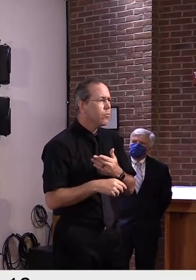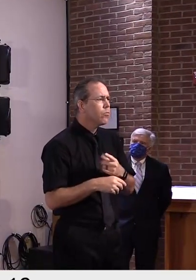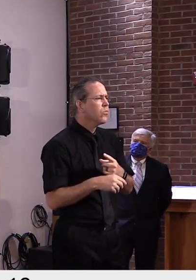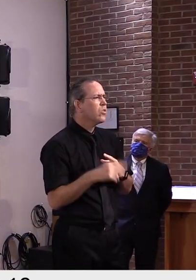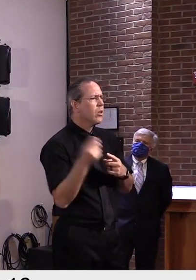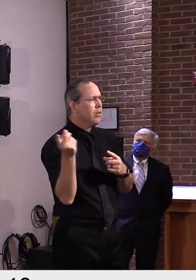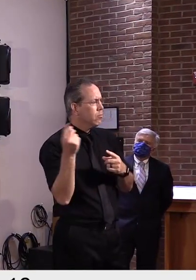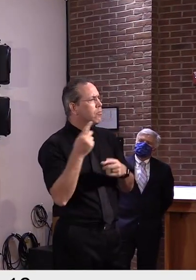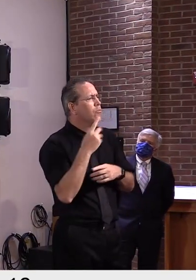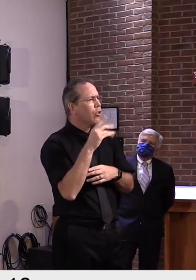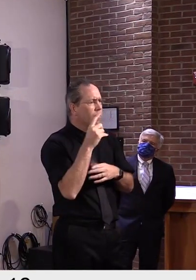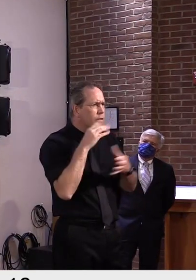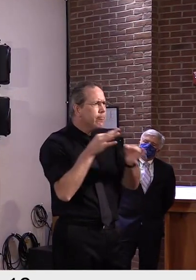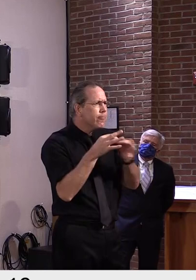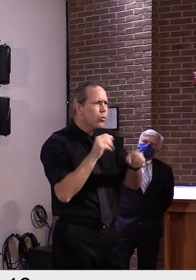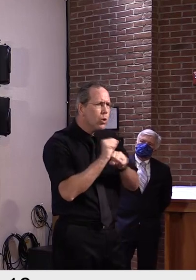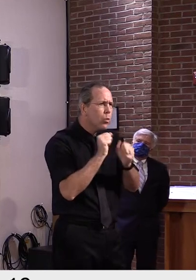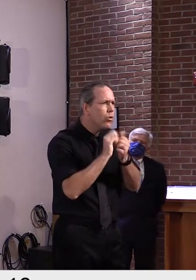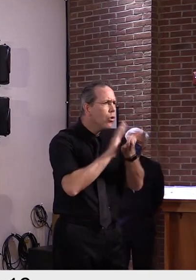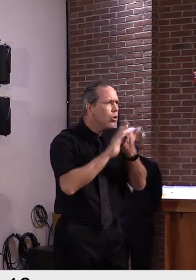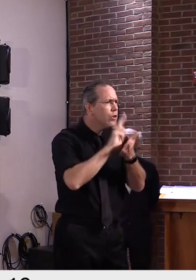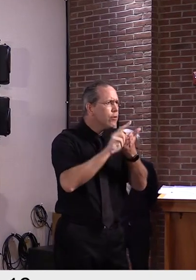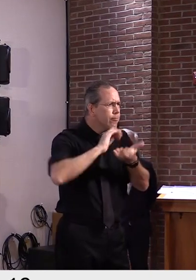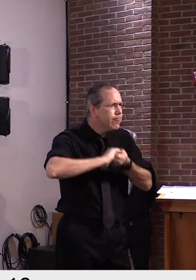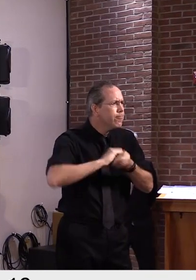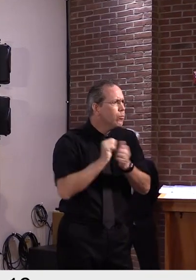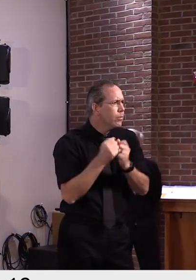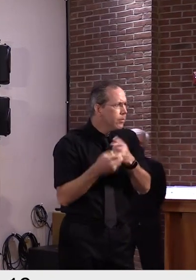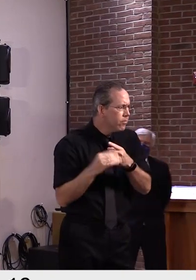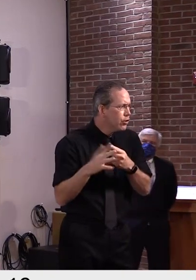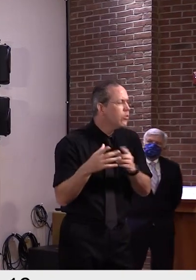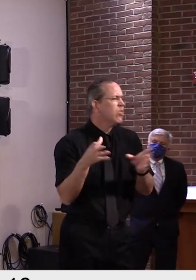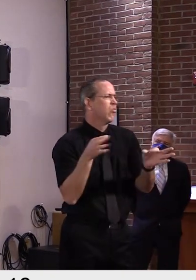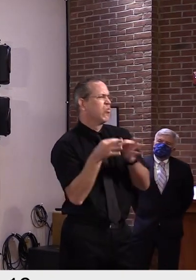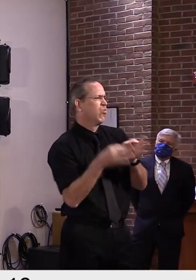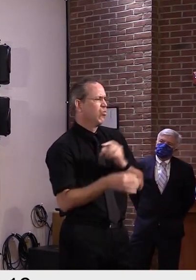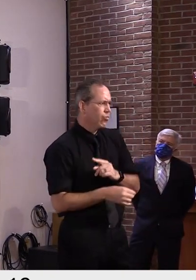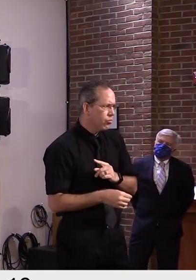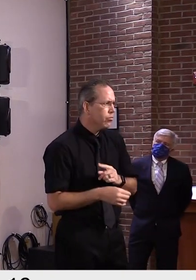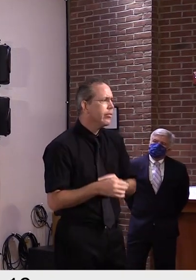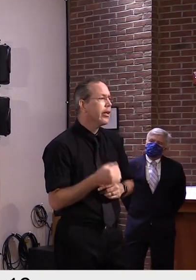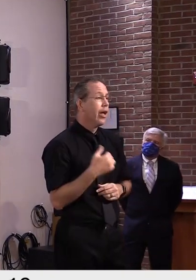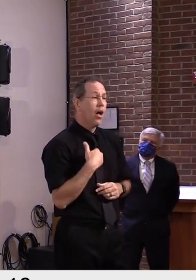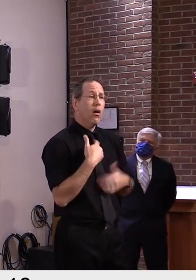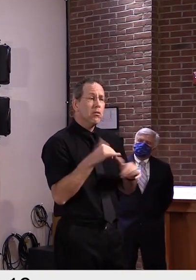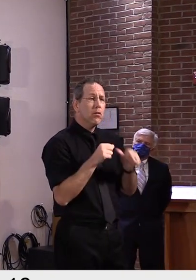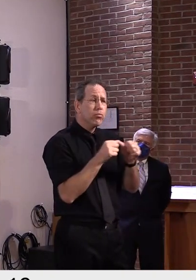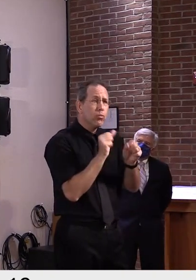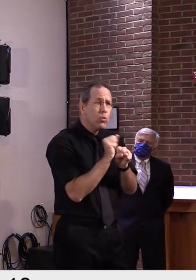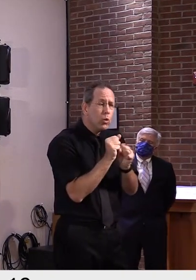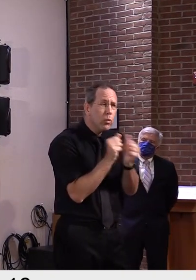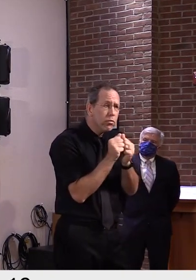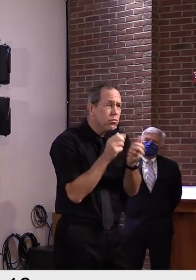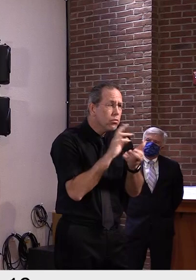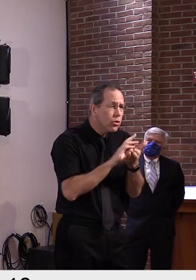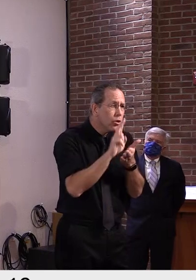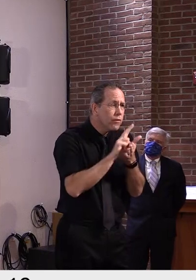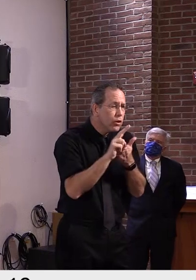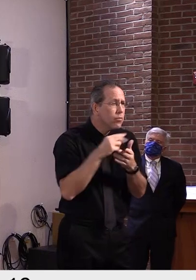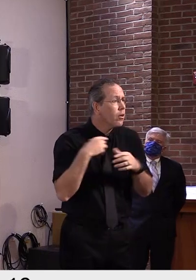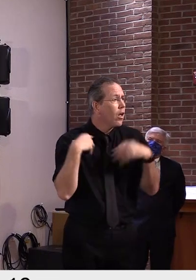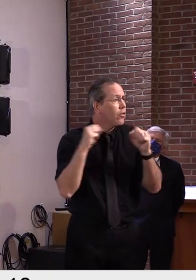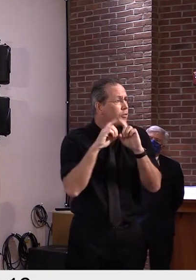No, there are ongoing conversations going all the time between the health department, the state,